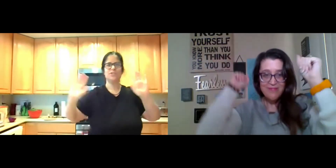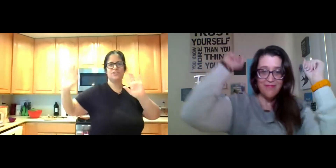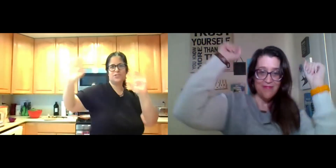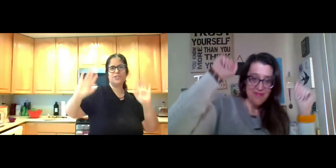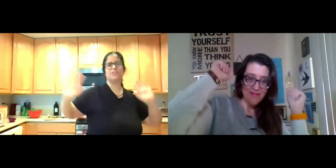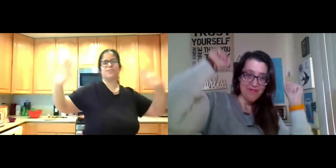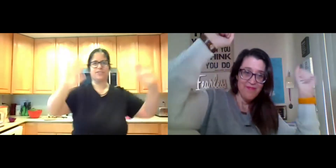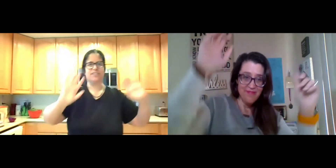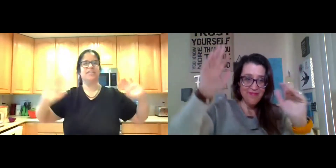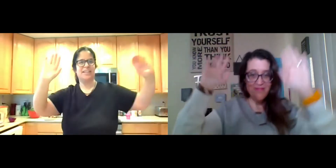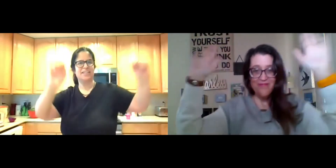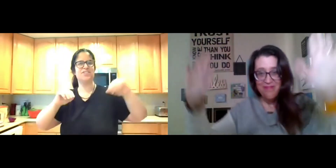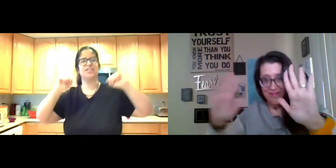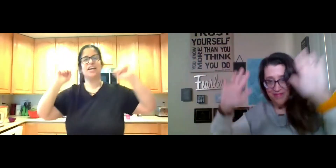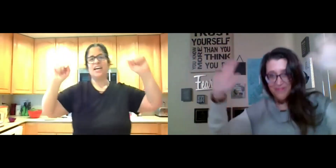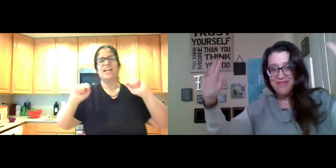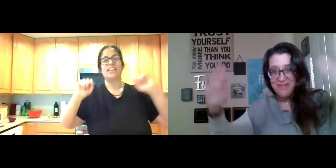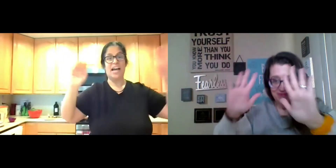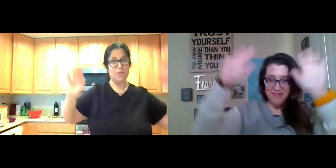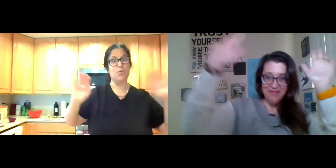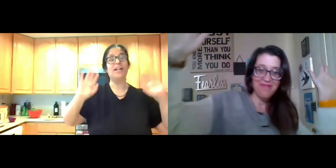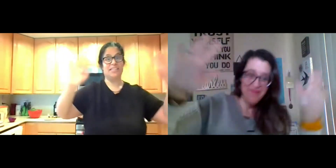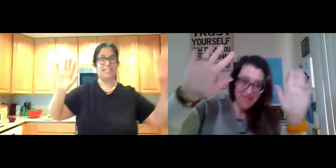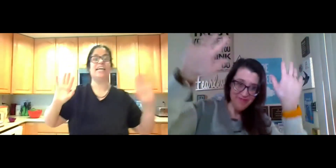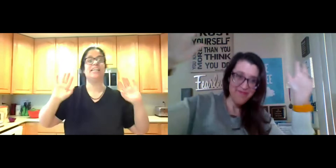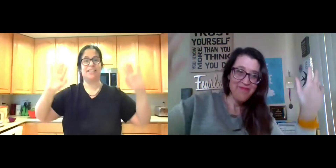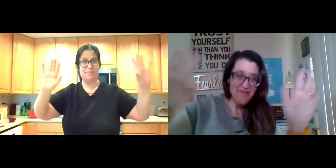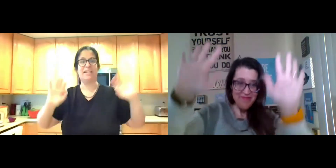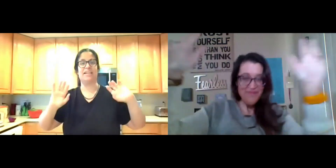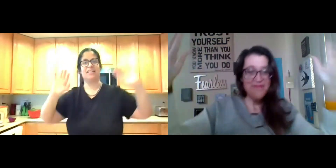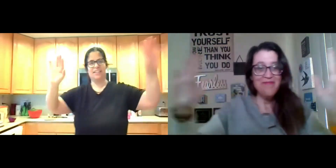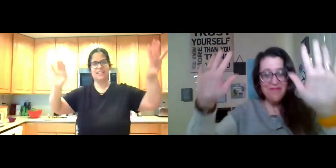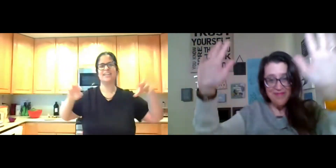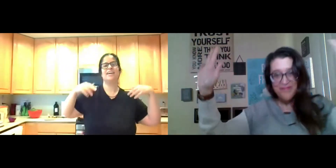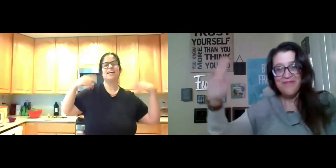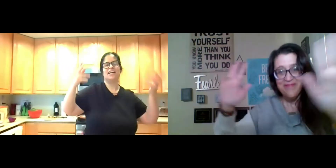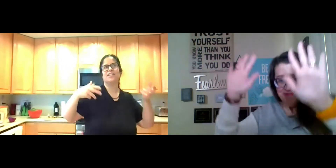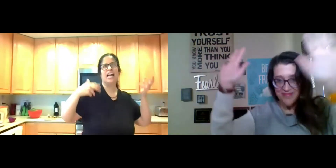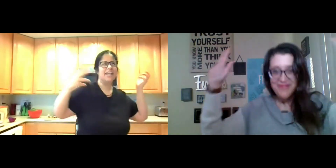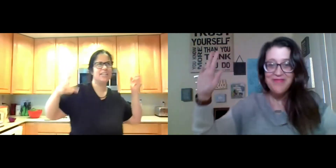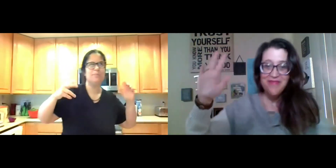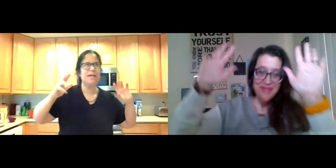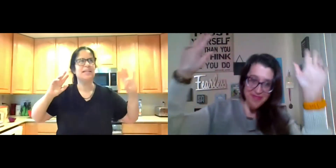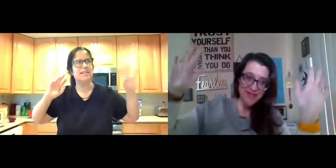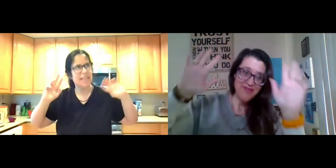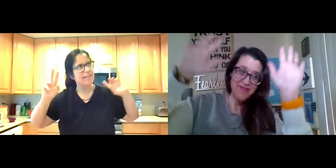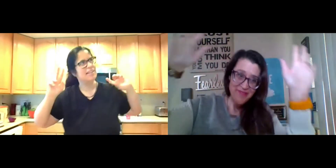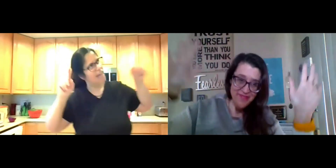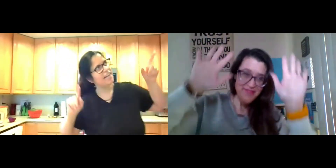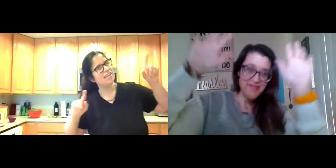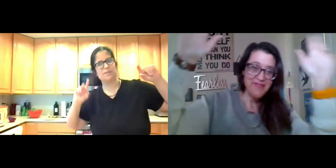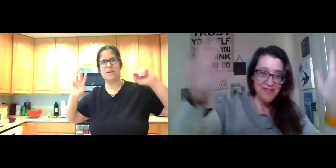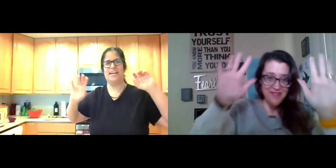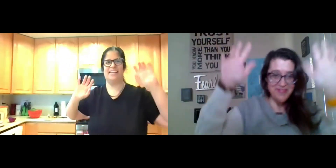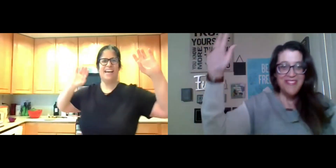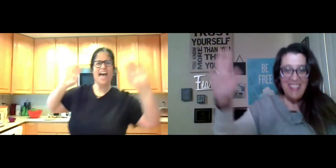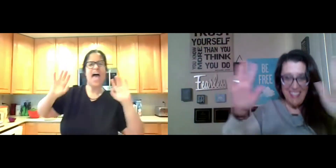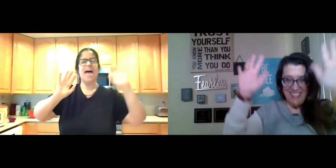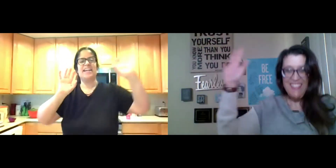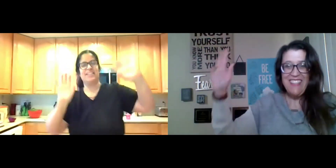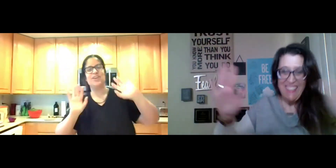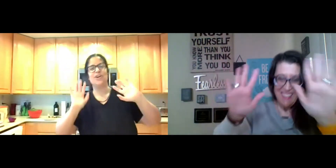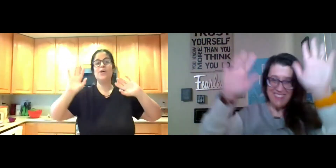let's do little circles and just like, well, he's laying in bed, lying in bed, lying in bed.